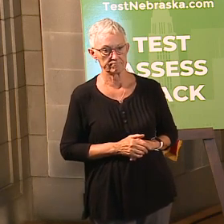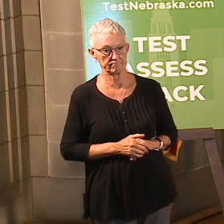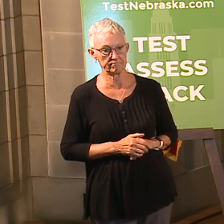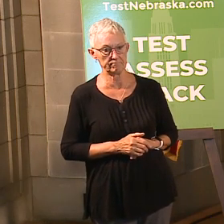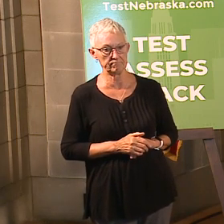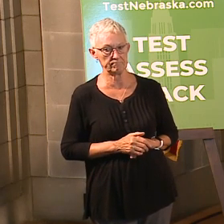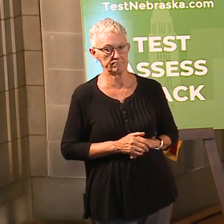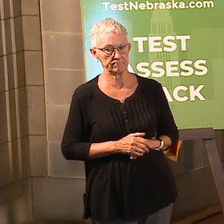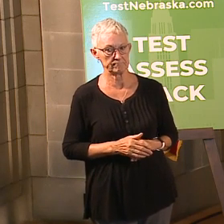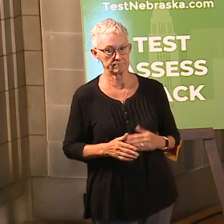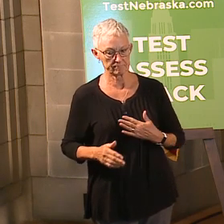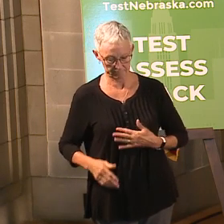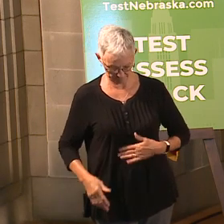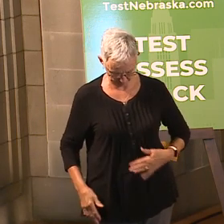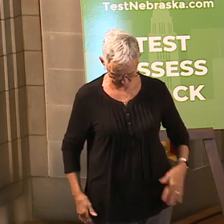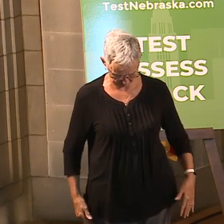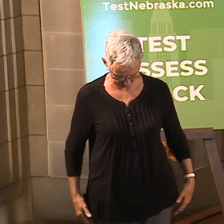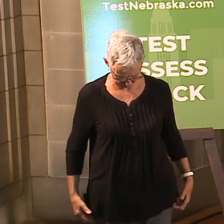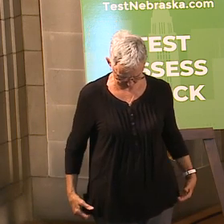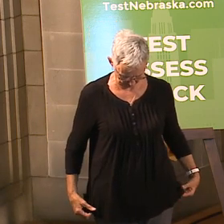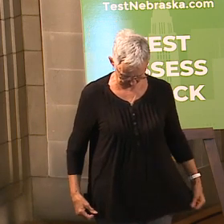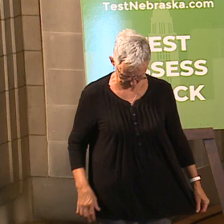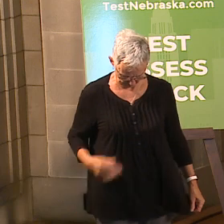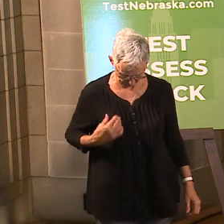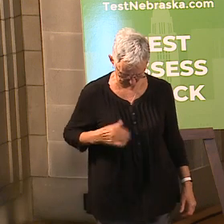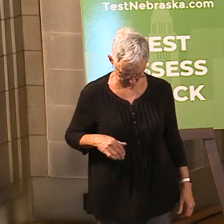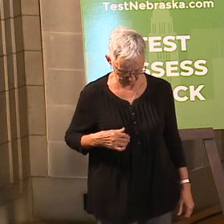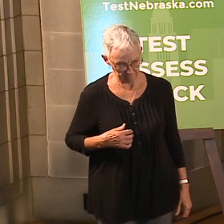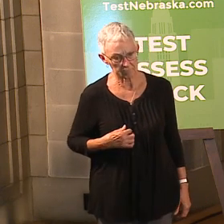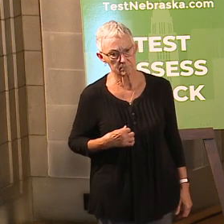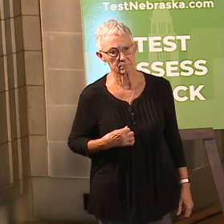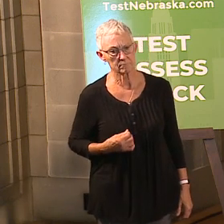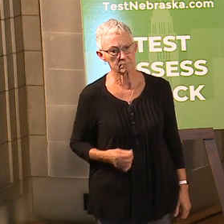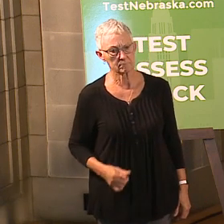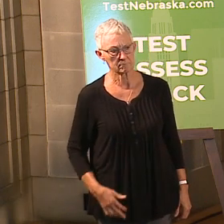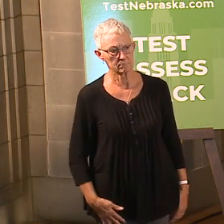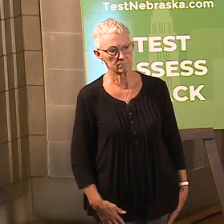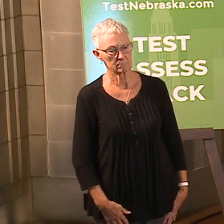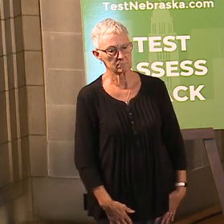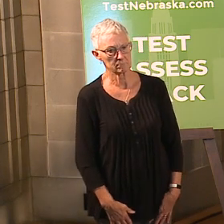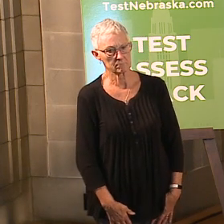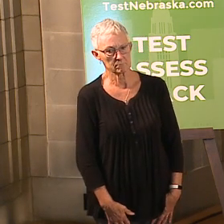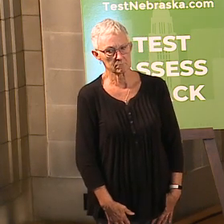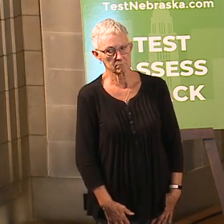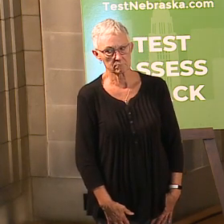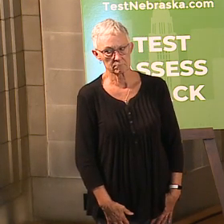I'm wondering what your thoughts are about the Jake Gardner situation